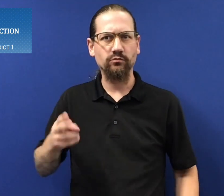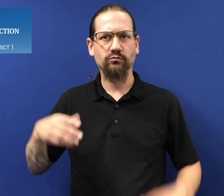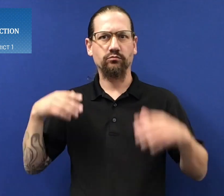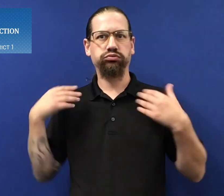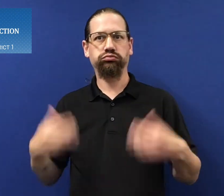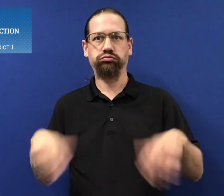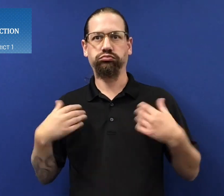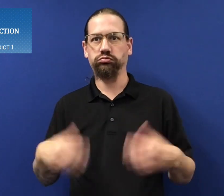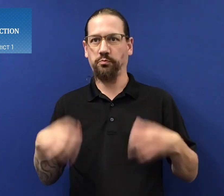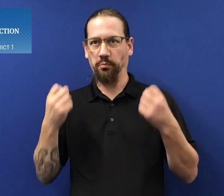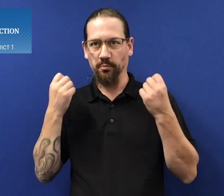in its history.